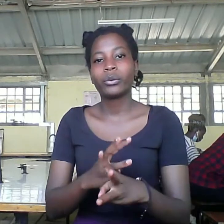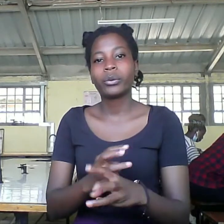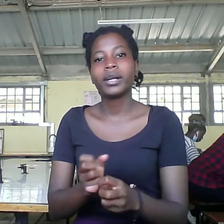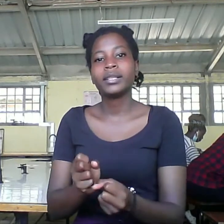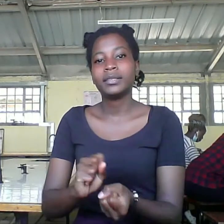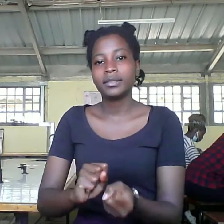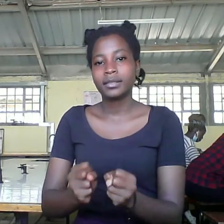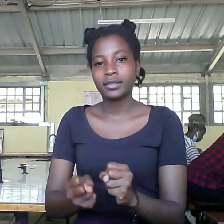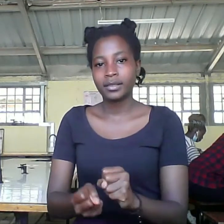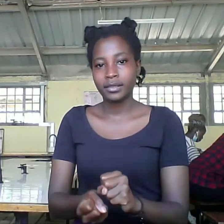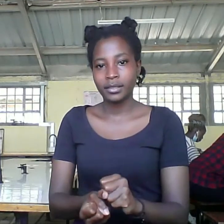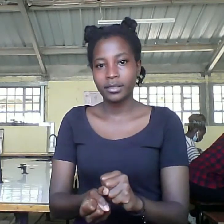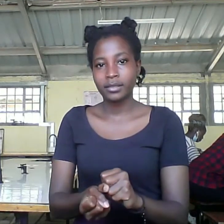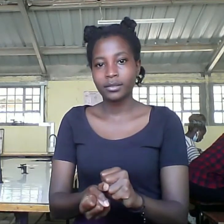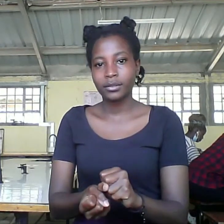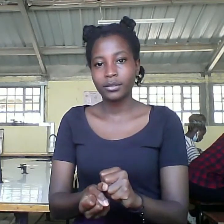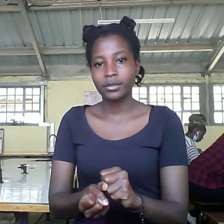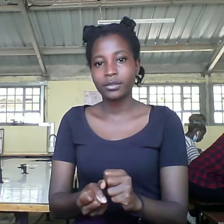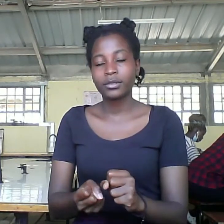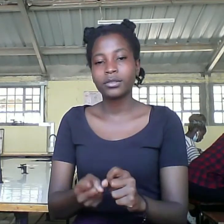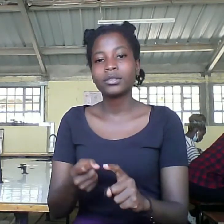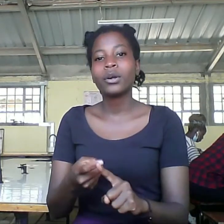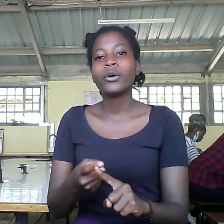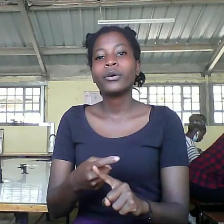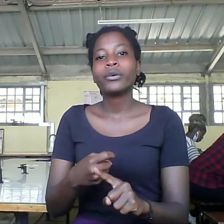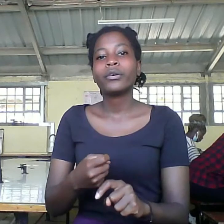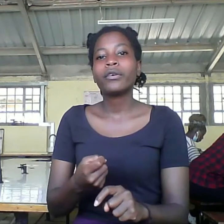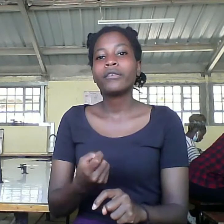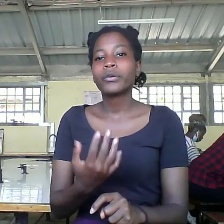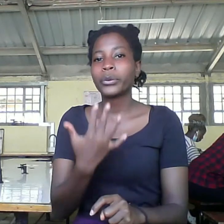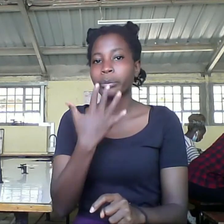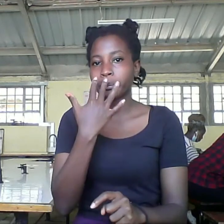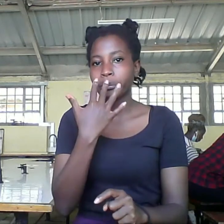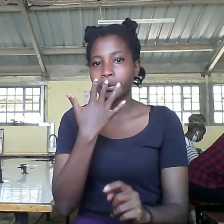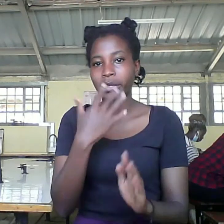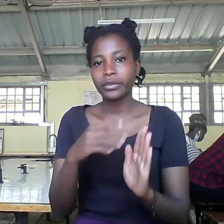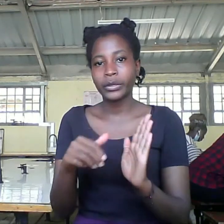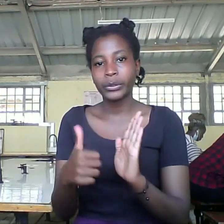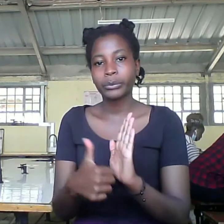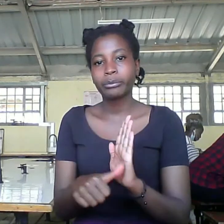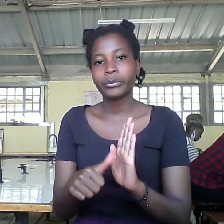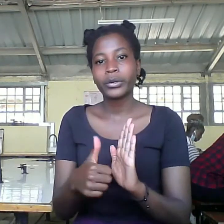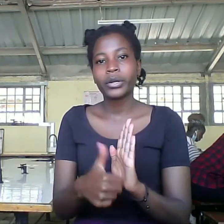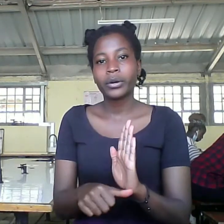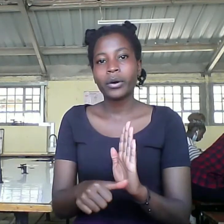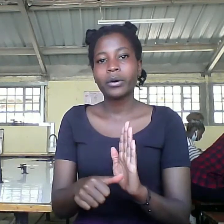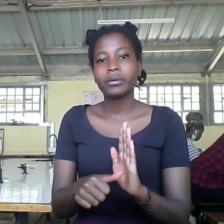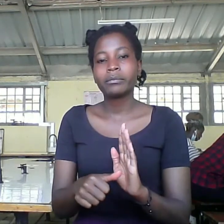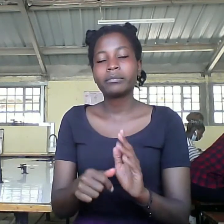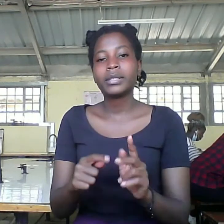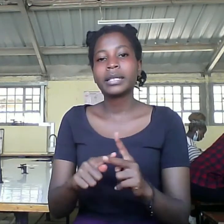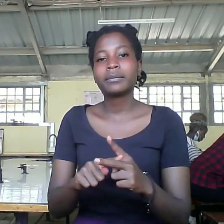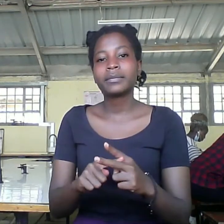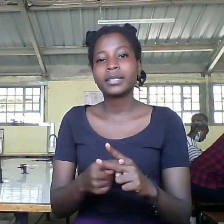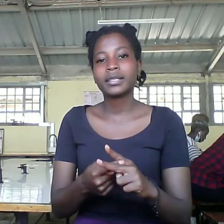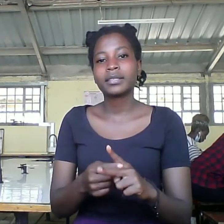pandemic caused by severe acute respiratory syndrome was identified in China